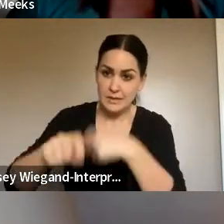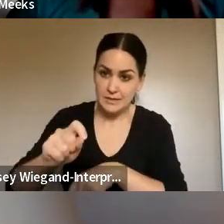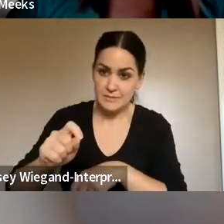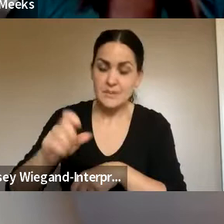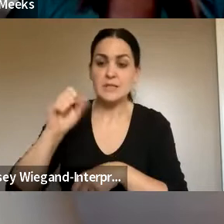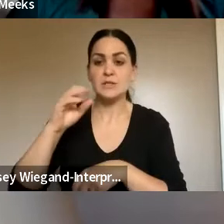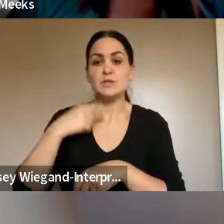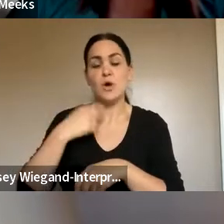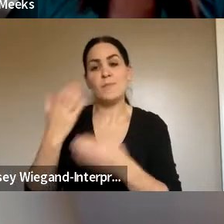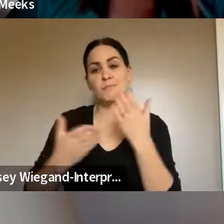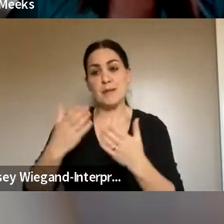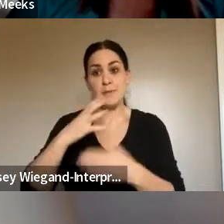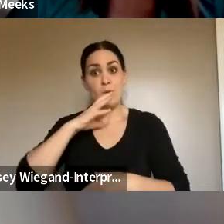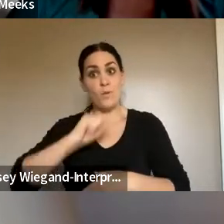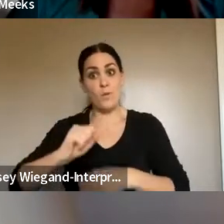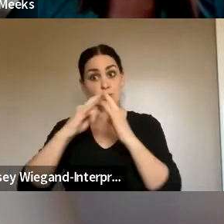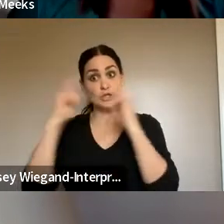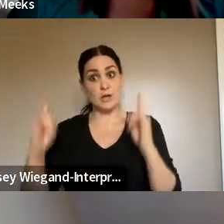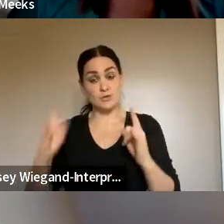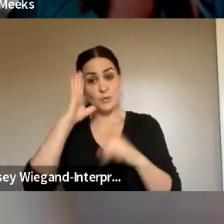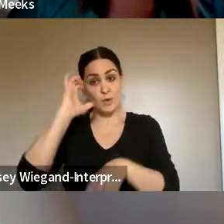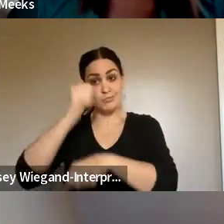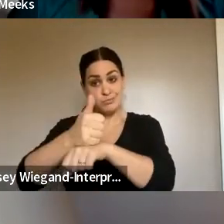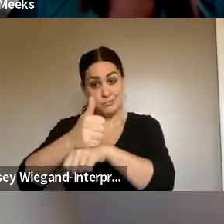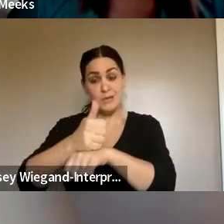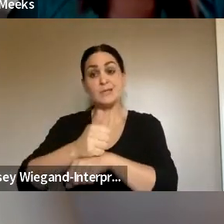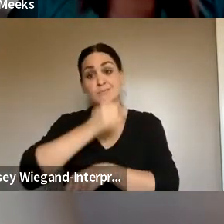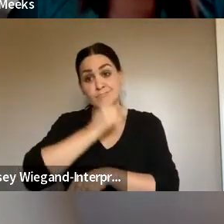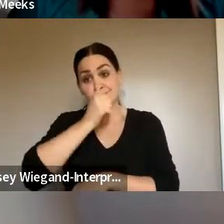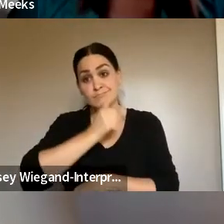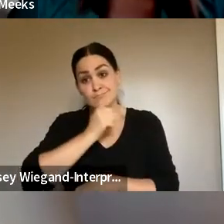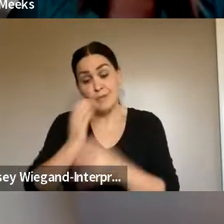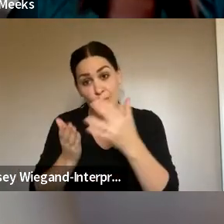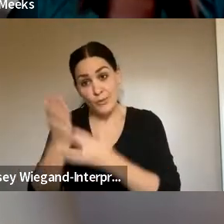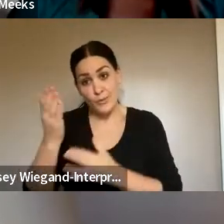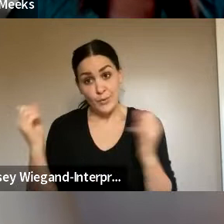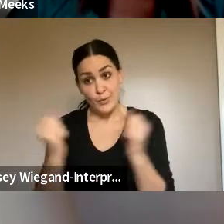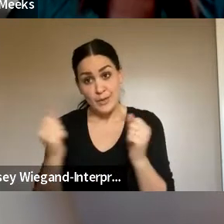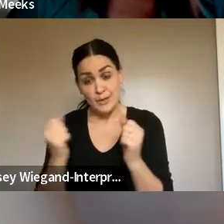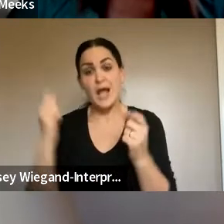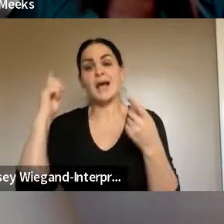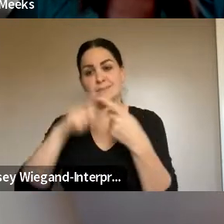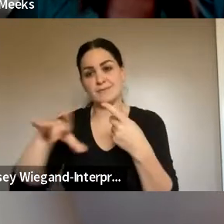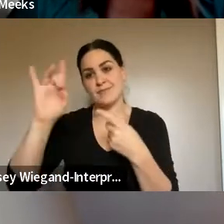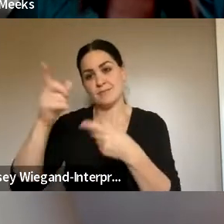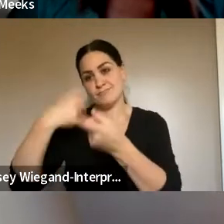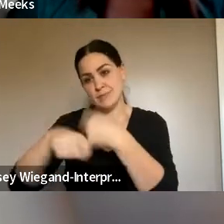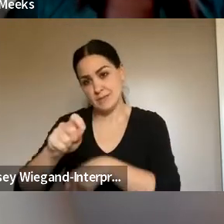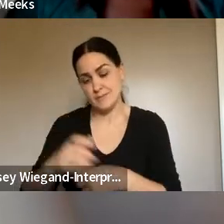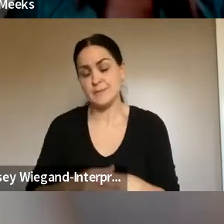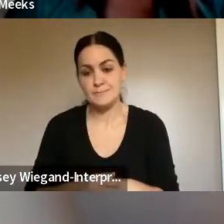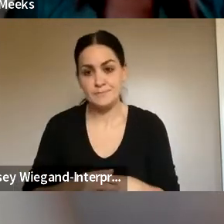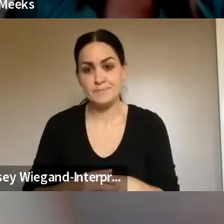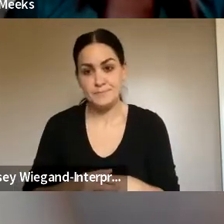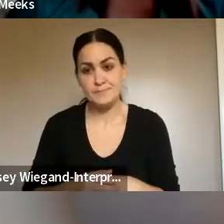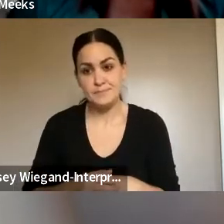putting up some of the older shelters just to get through the winter until we really find a replacement. But we are on the shelter situation and as